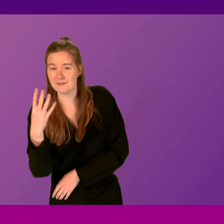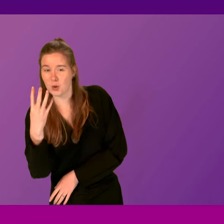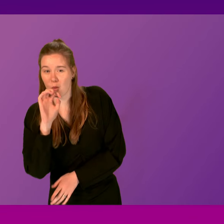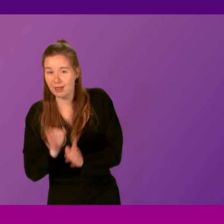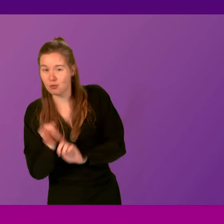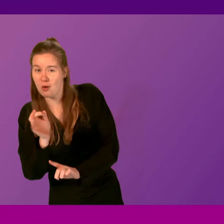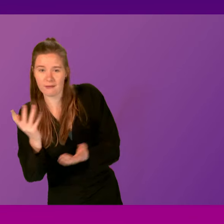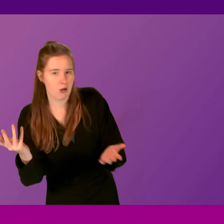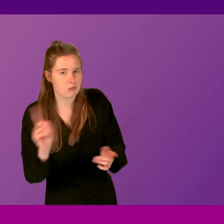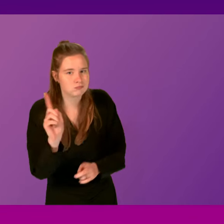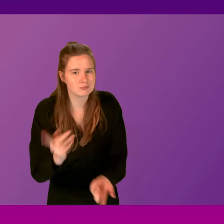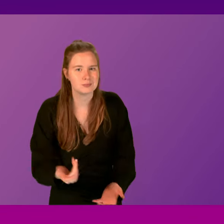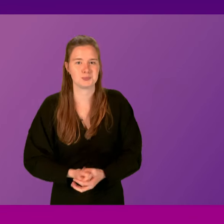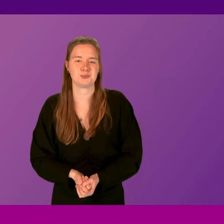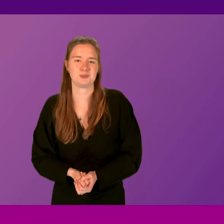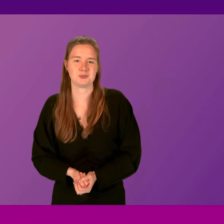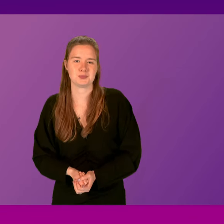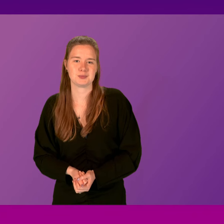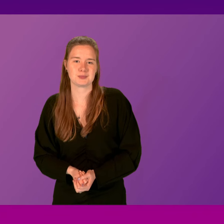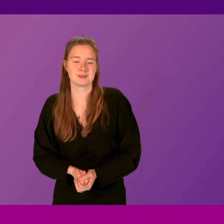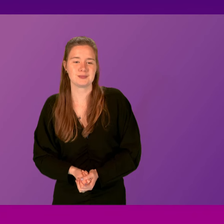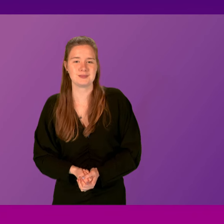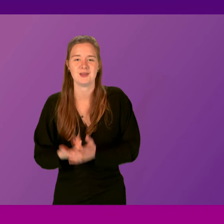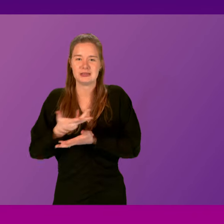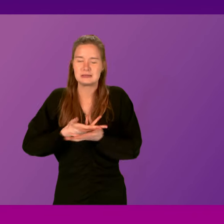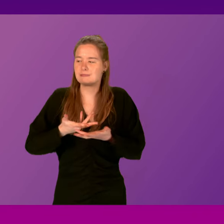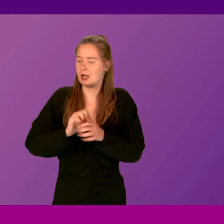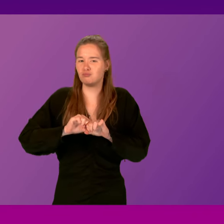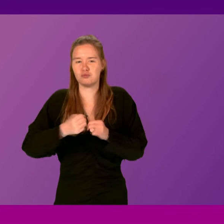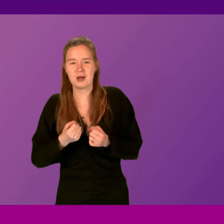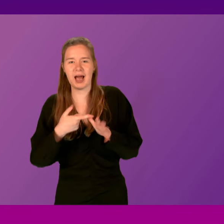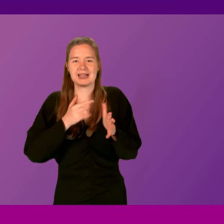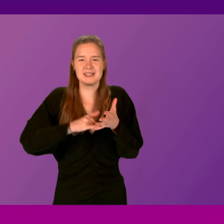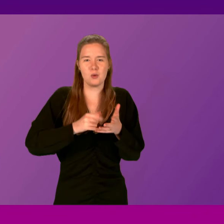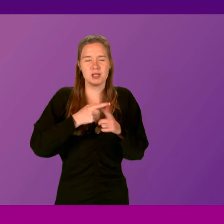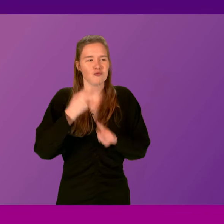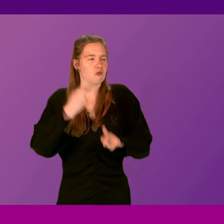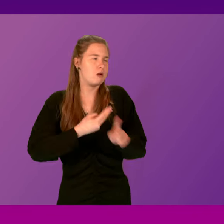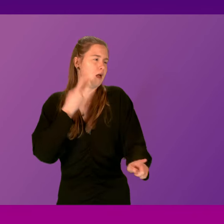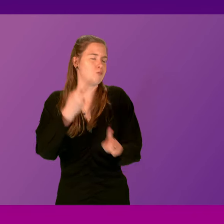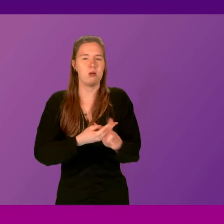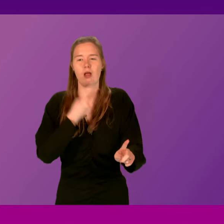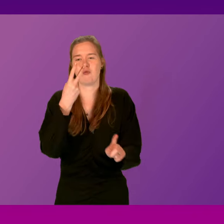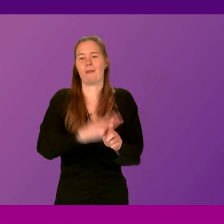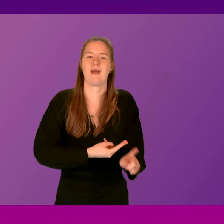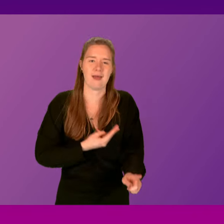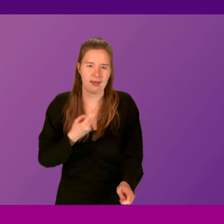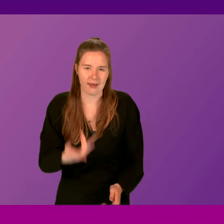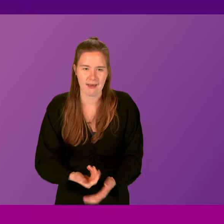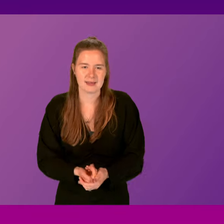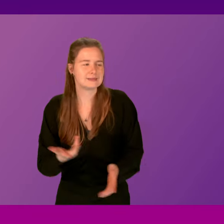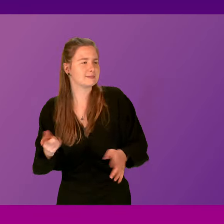going to be any better? First Minister. Talking about broken, all Anas Awar does is sound like a broken record, presiding officer.